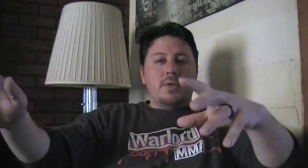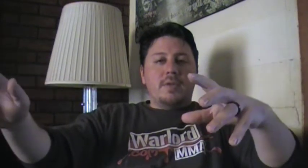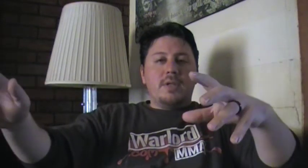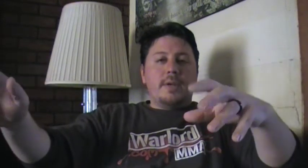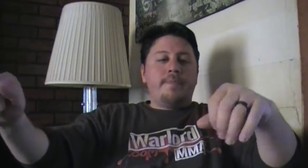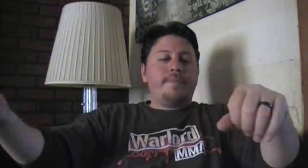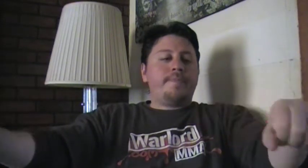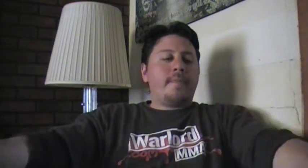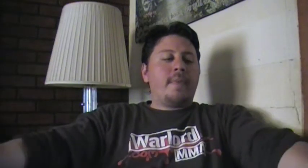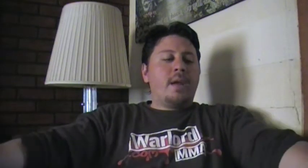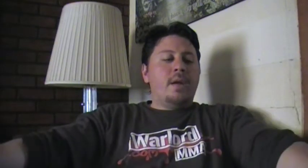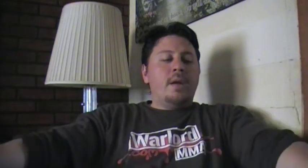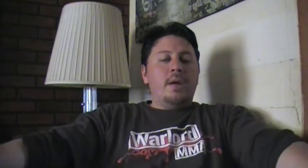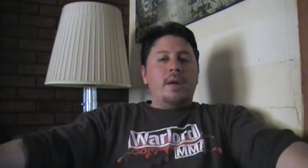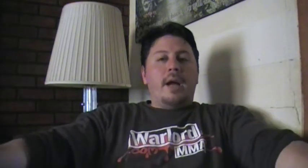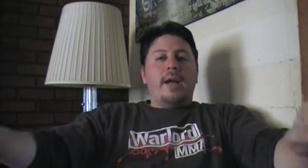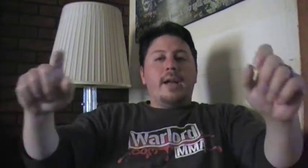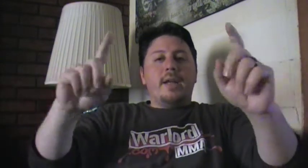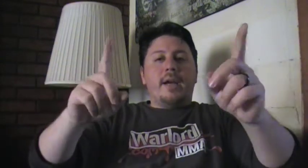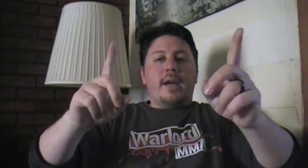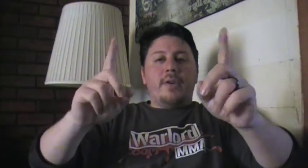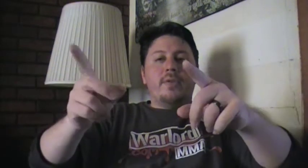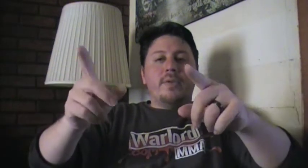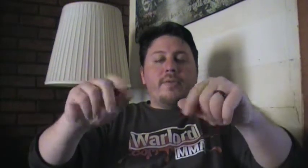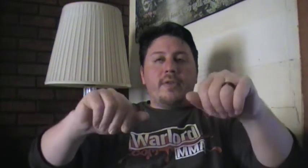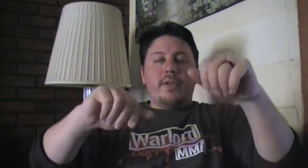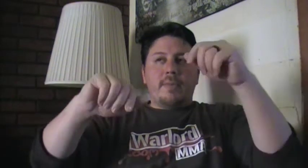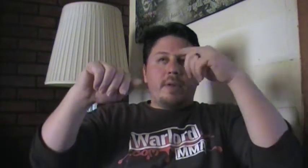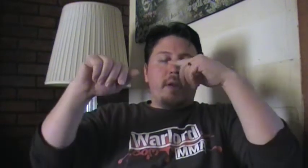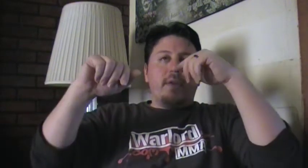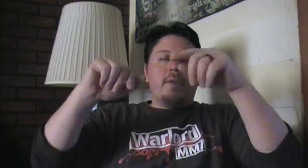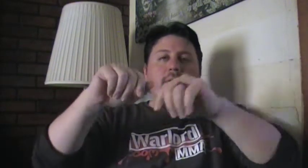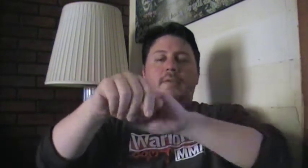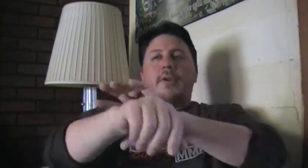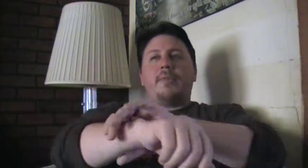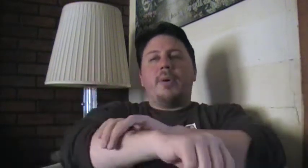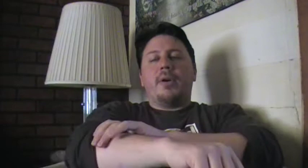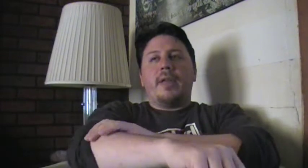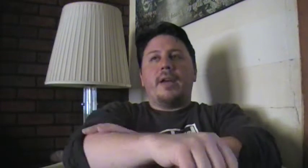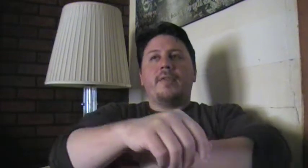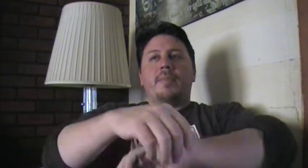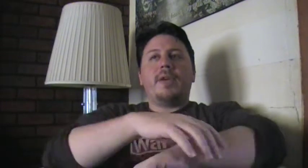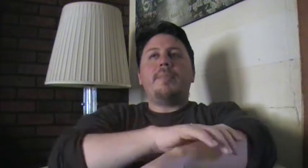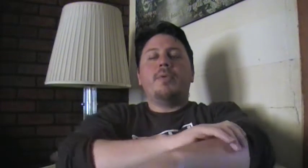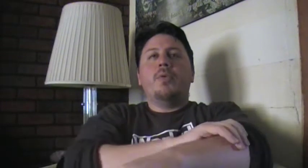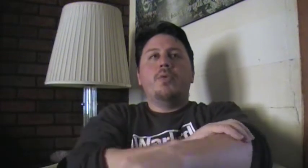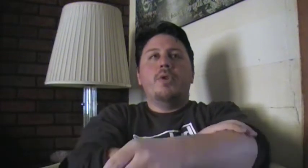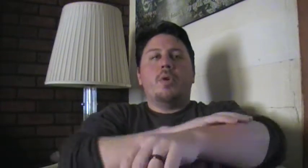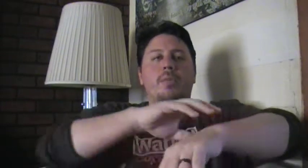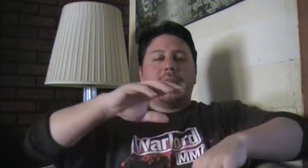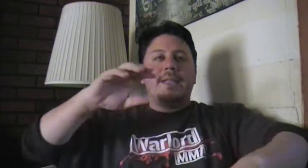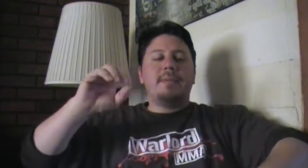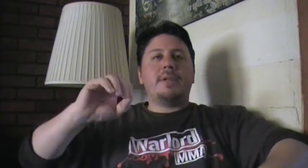UFC. I got a true and a false statement on that. The false part of that is people who normally, typically